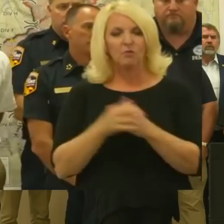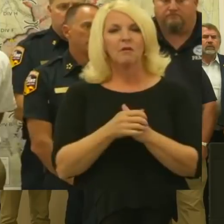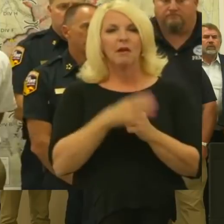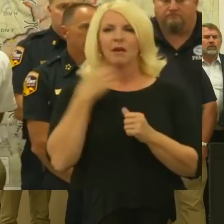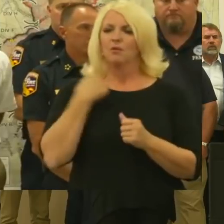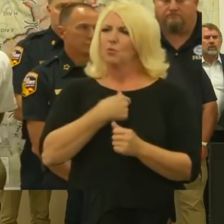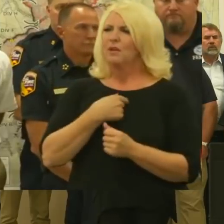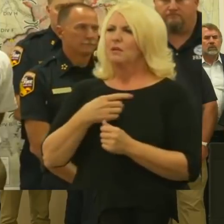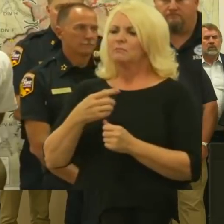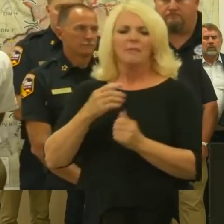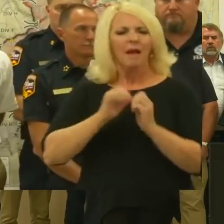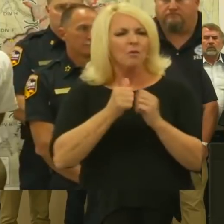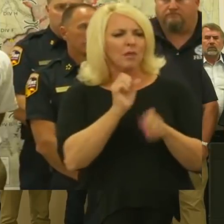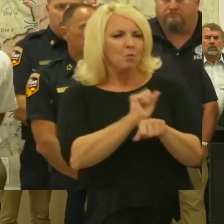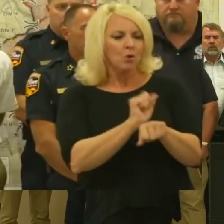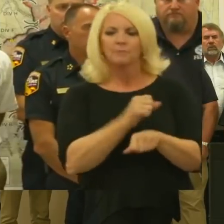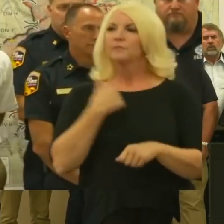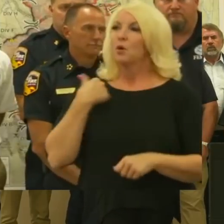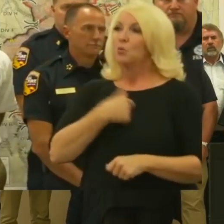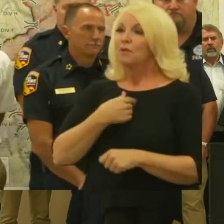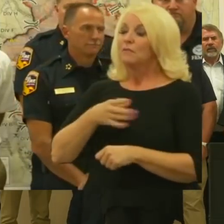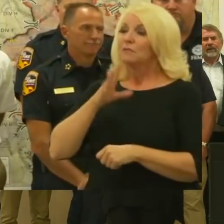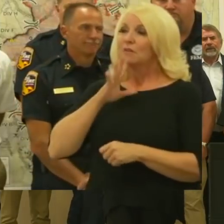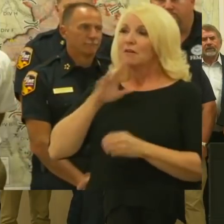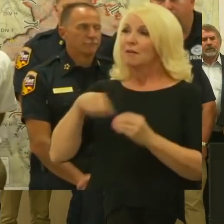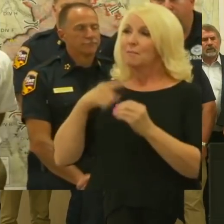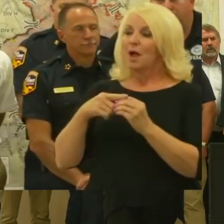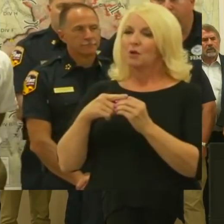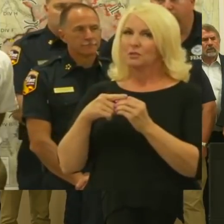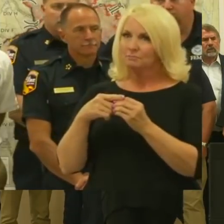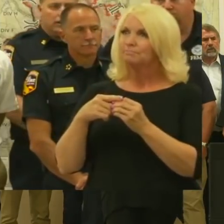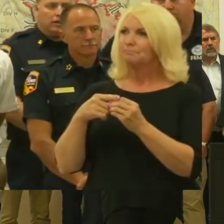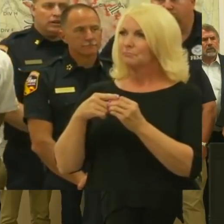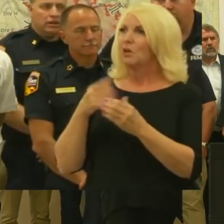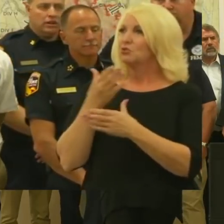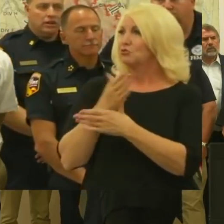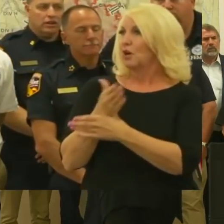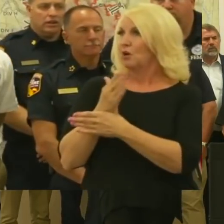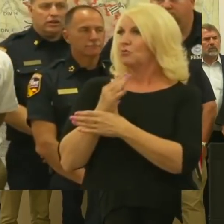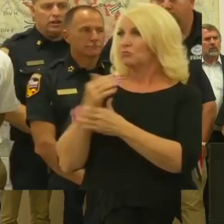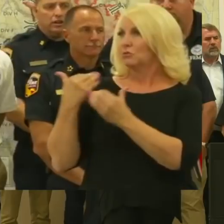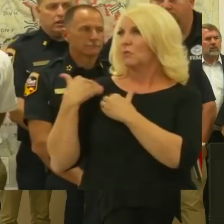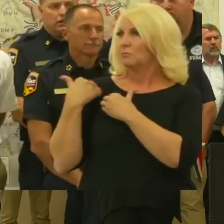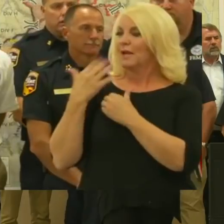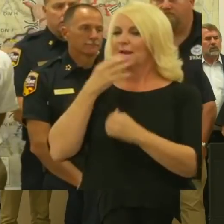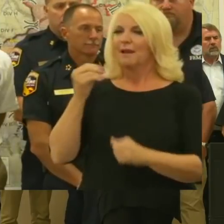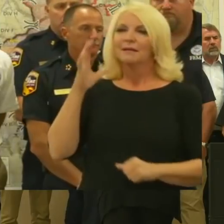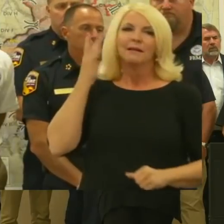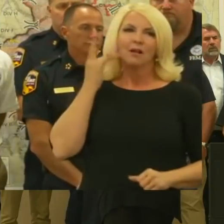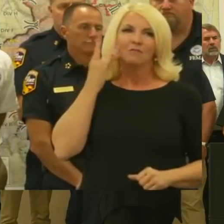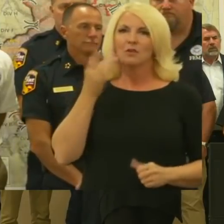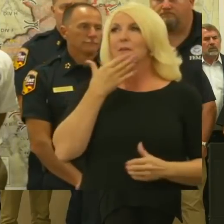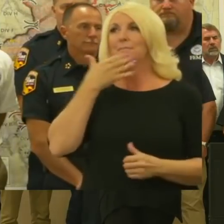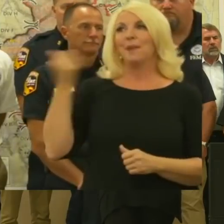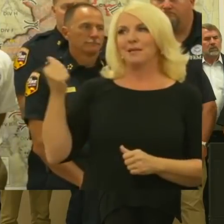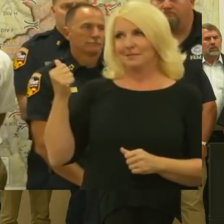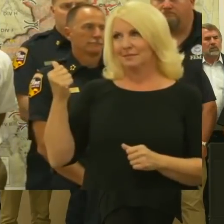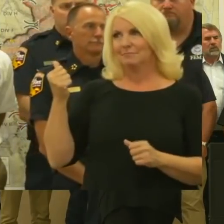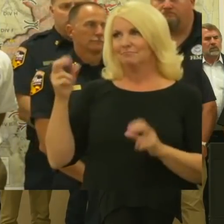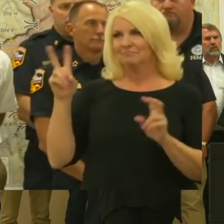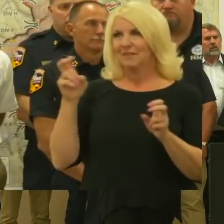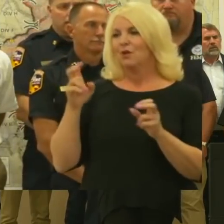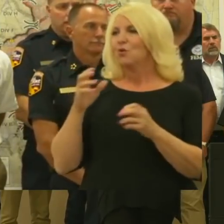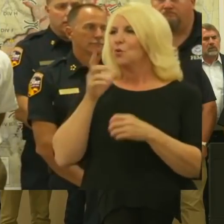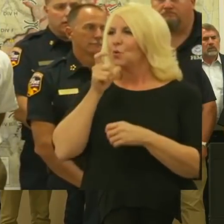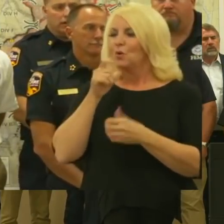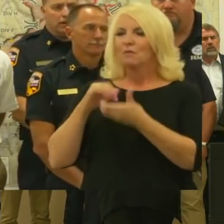well mutual aid works. It's quite an amazing system that California really is the best in class. What we will do at the federal level